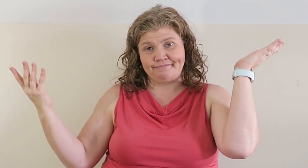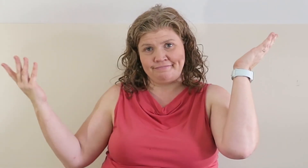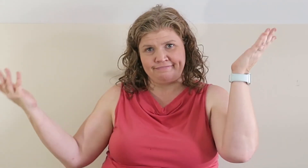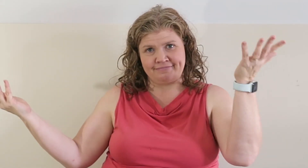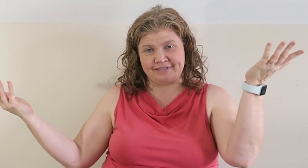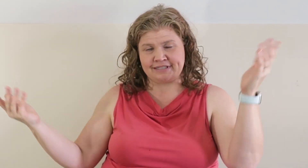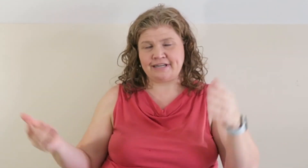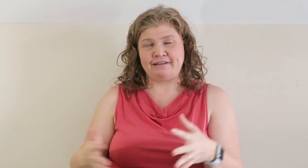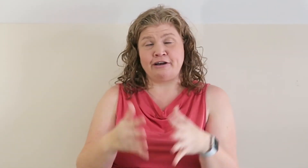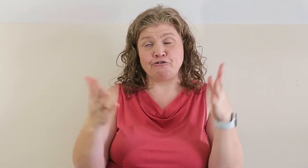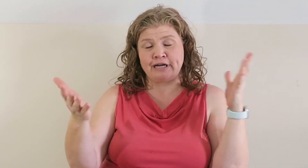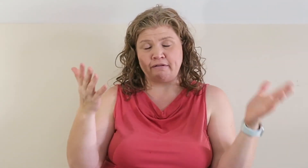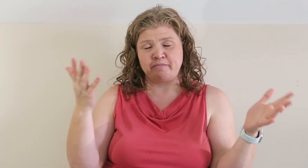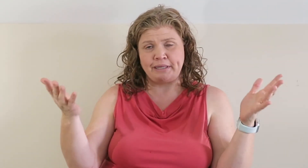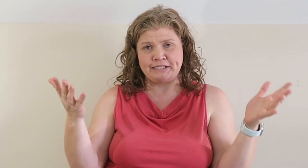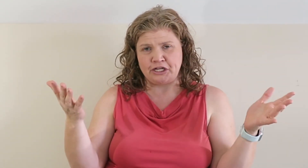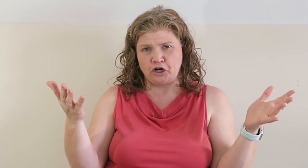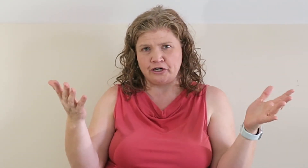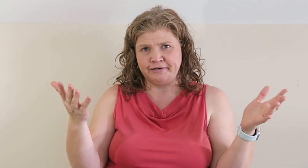So that's, and there's not a lot of places that are.